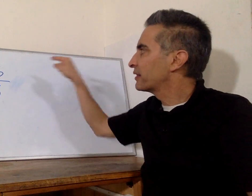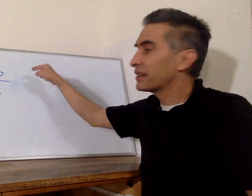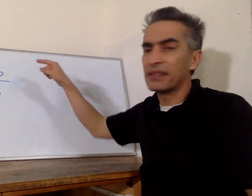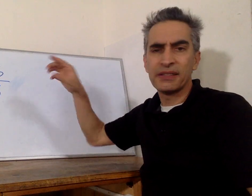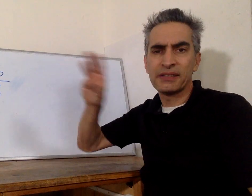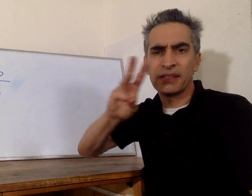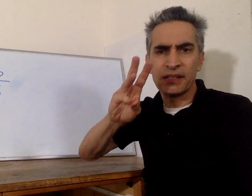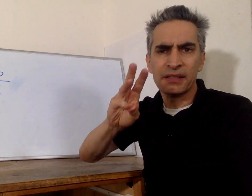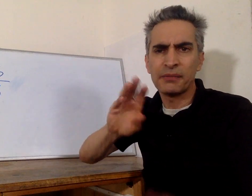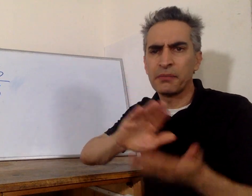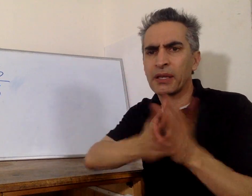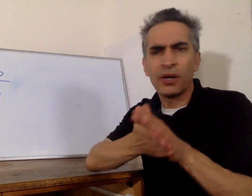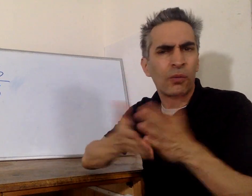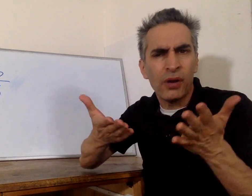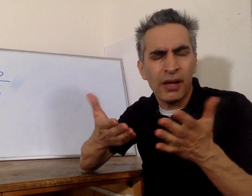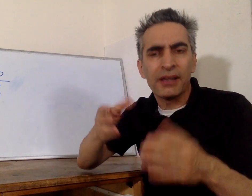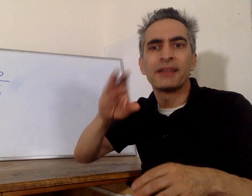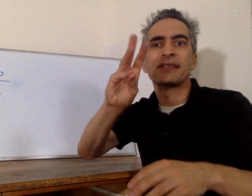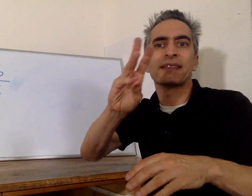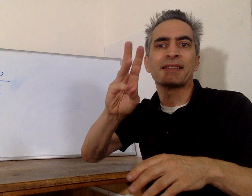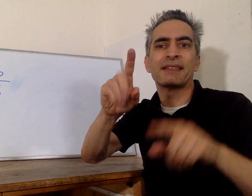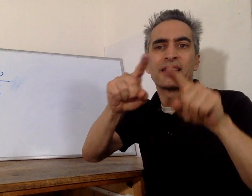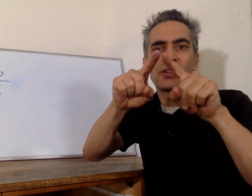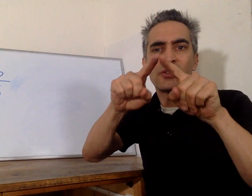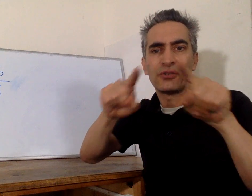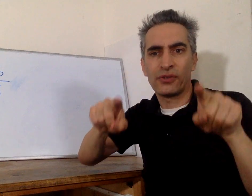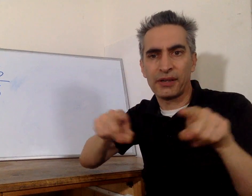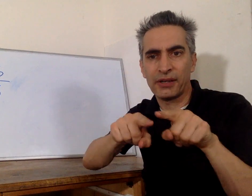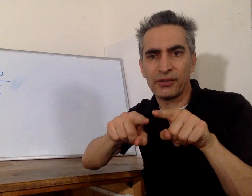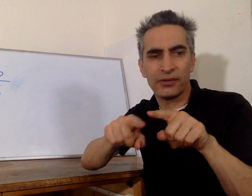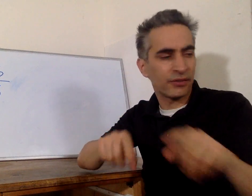This six becomes six triangles.